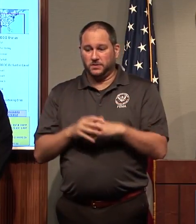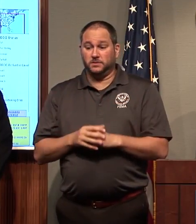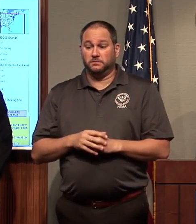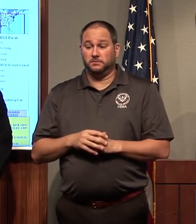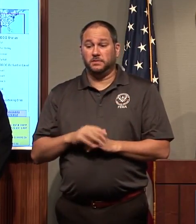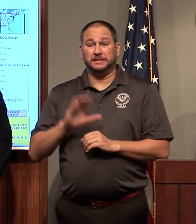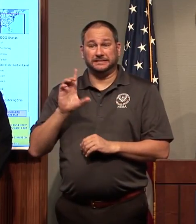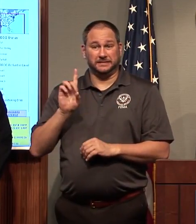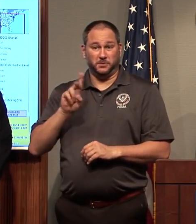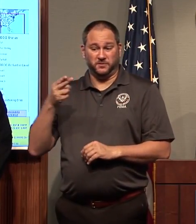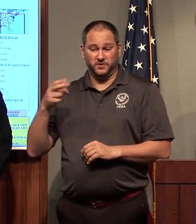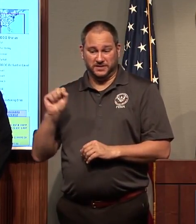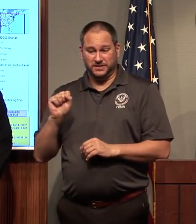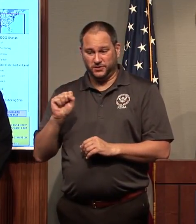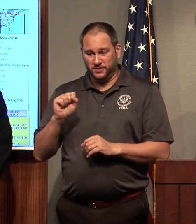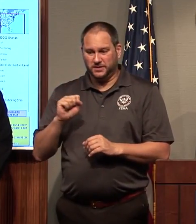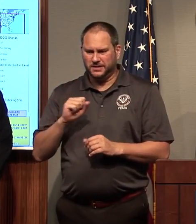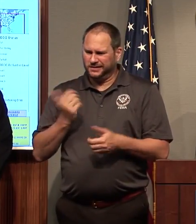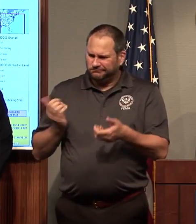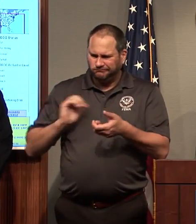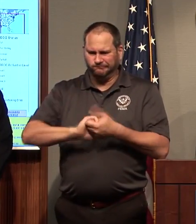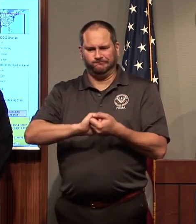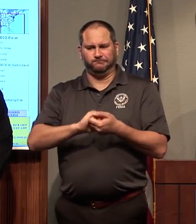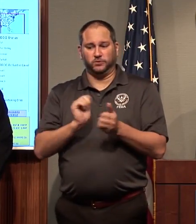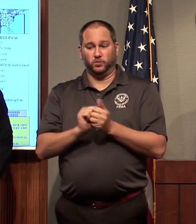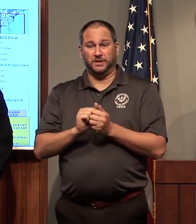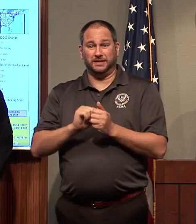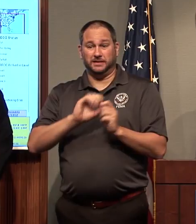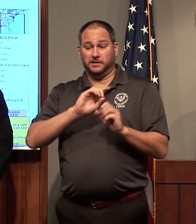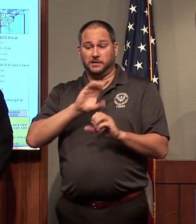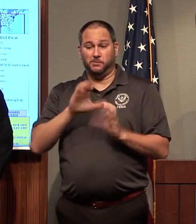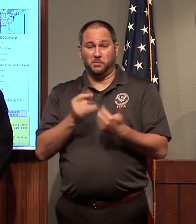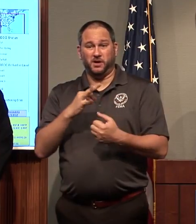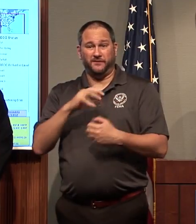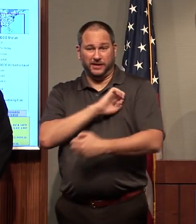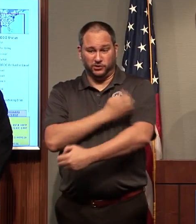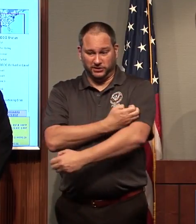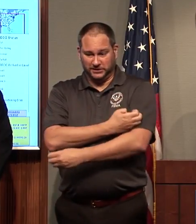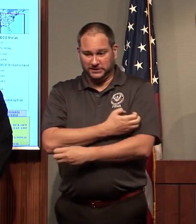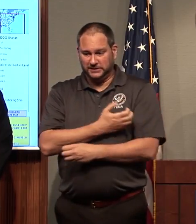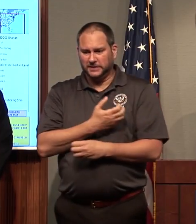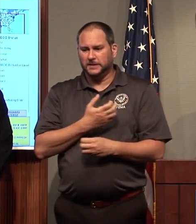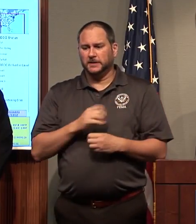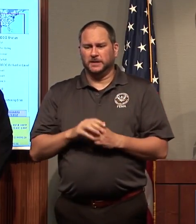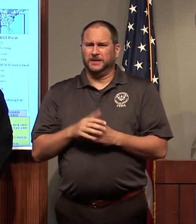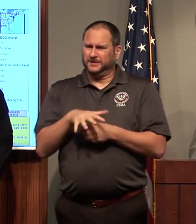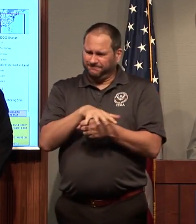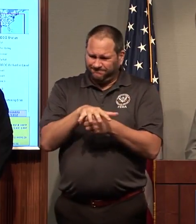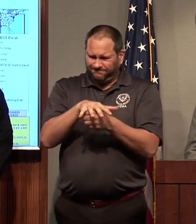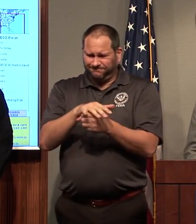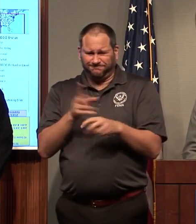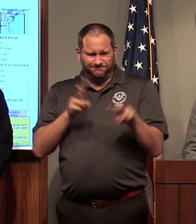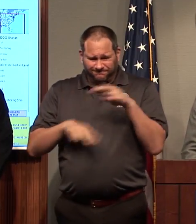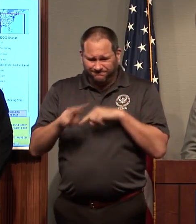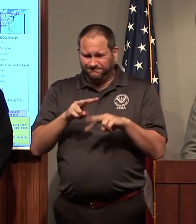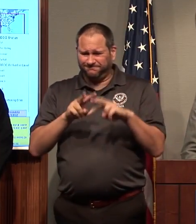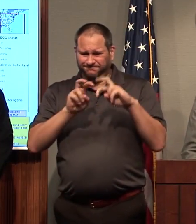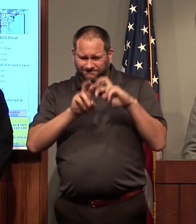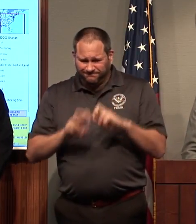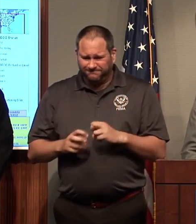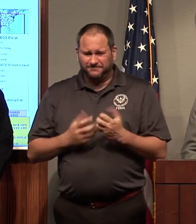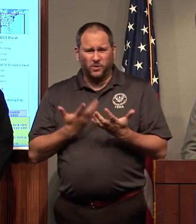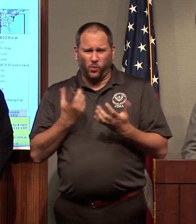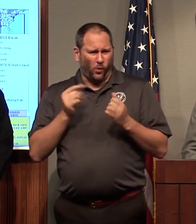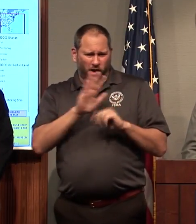closely with the Department of Energy and the local utilities to get the crews back in there, do damage assessments, clean up debris, and hang new